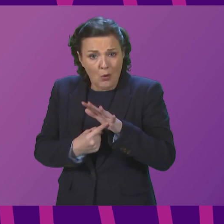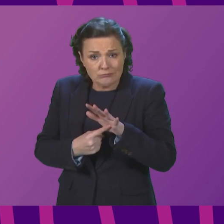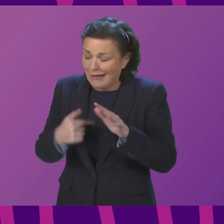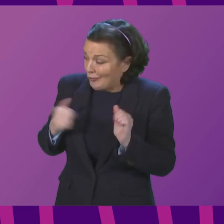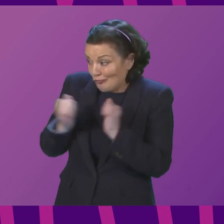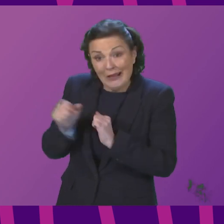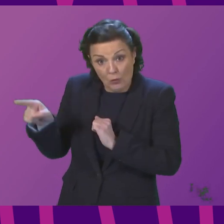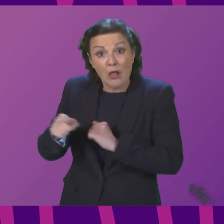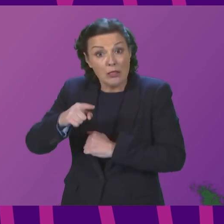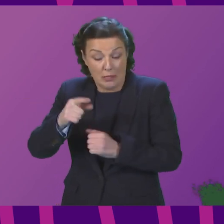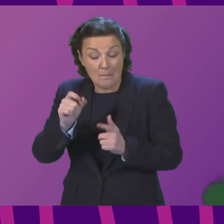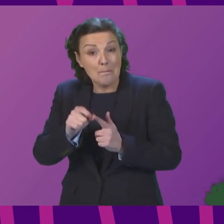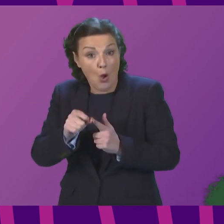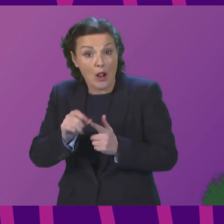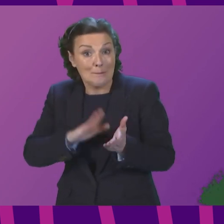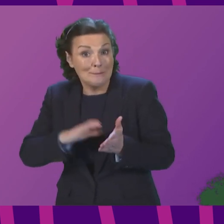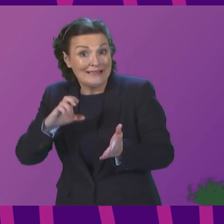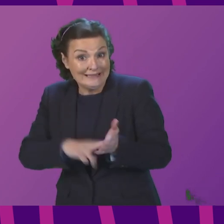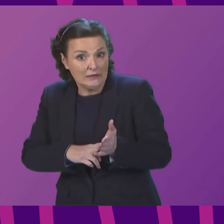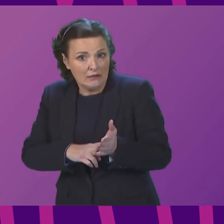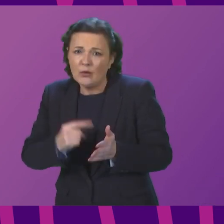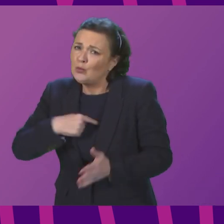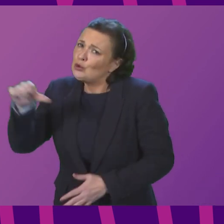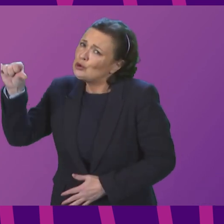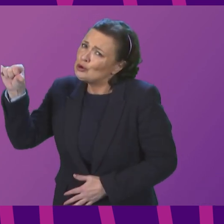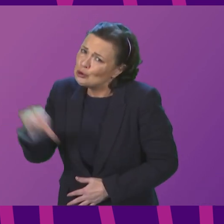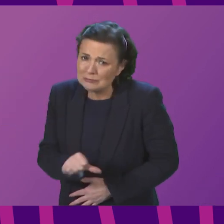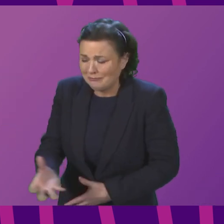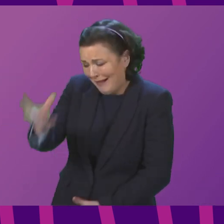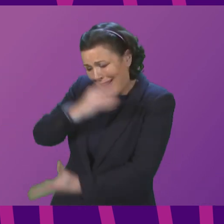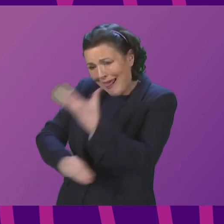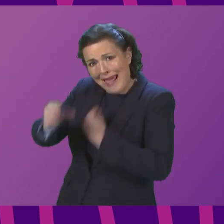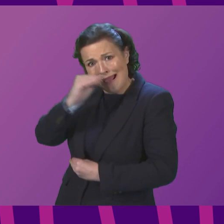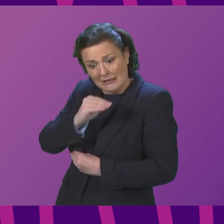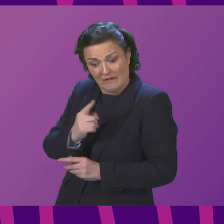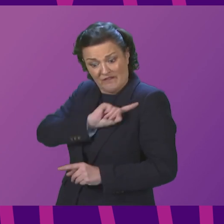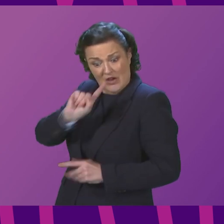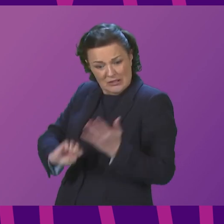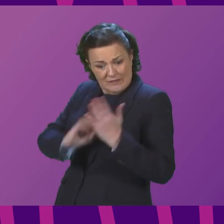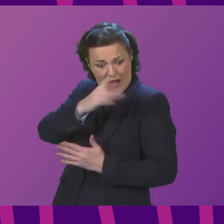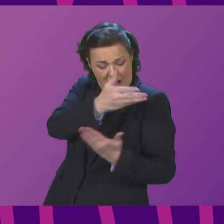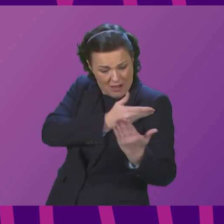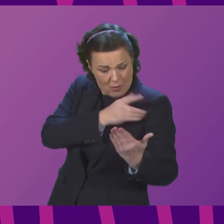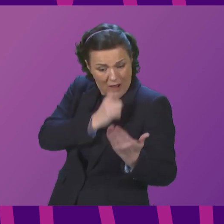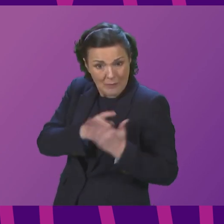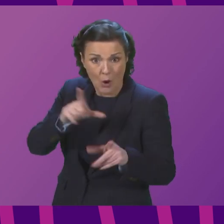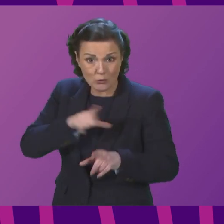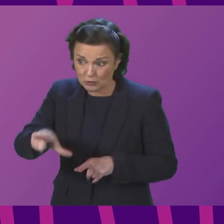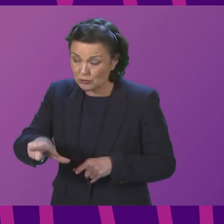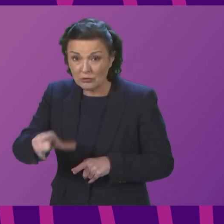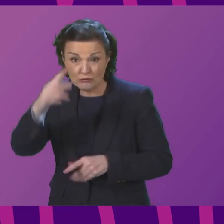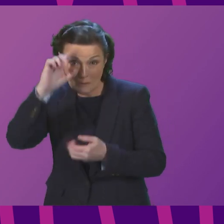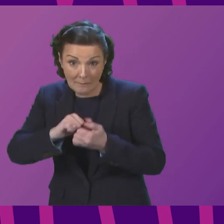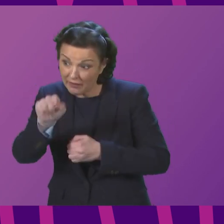McNeill, that wherever possible, all lessons are learned because of the importance of the art school, the importance of the